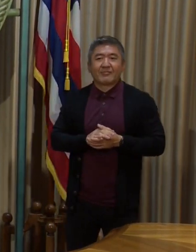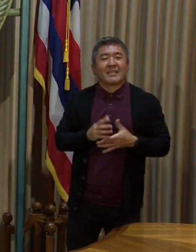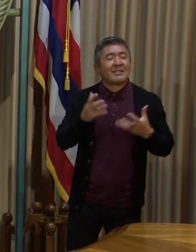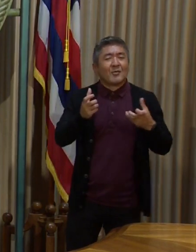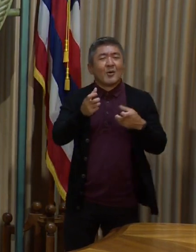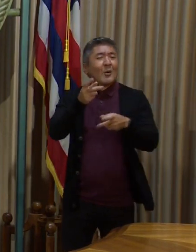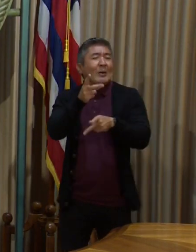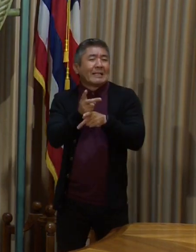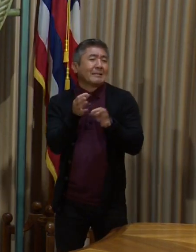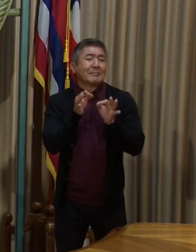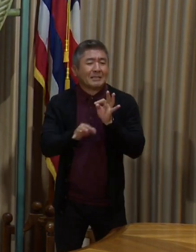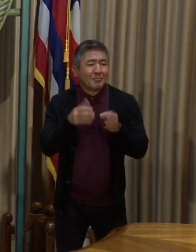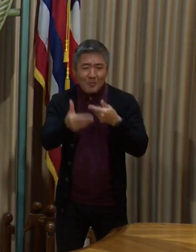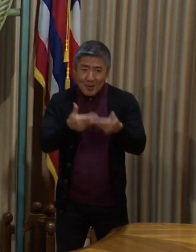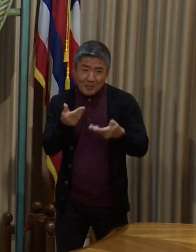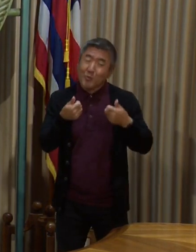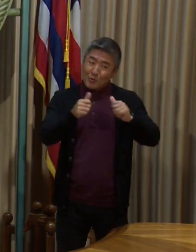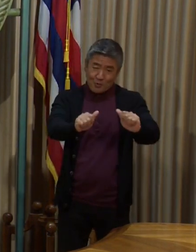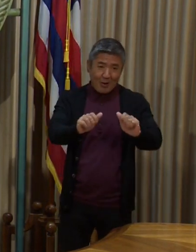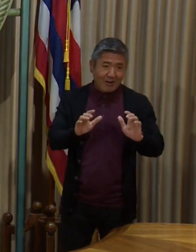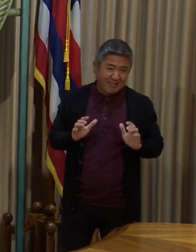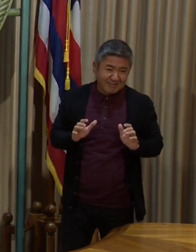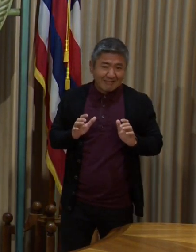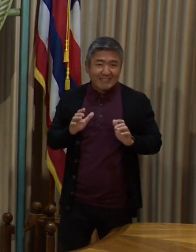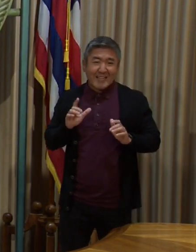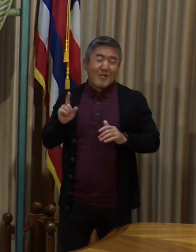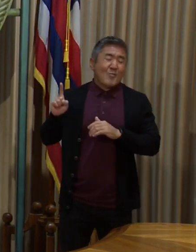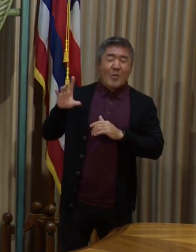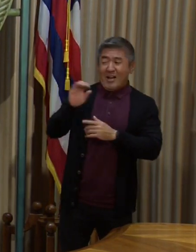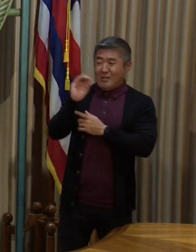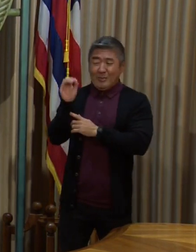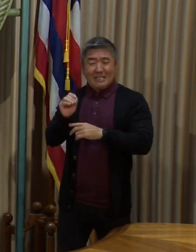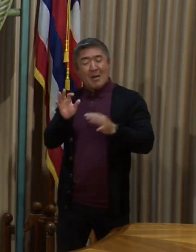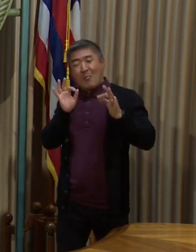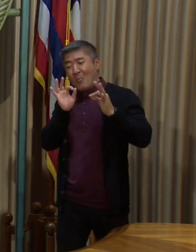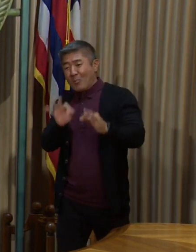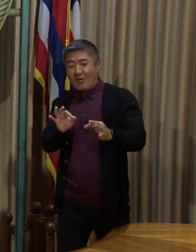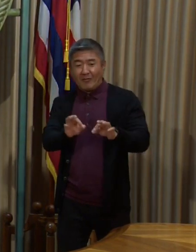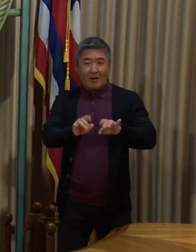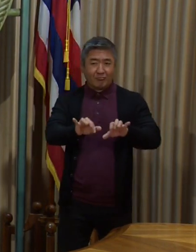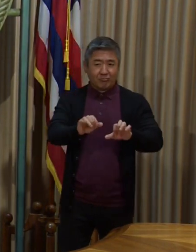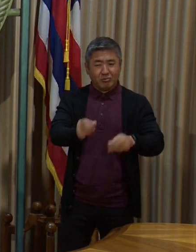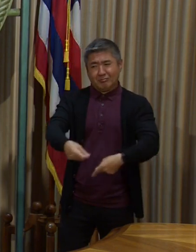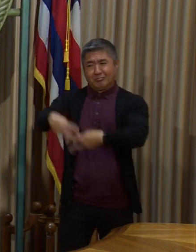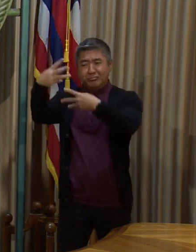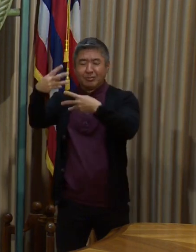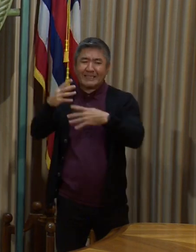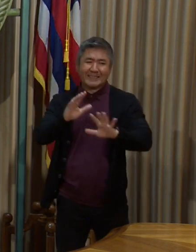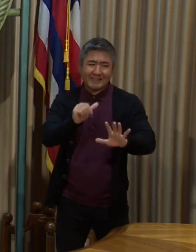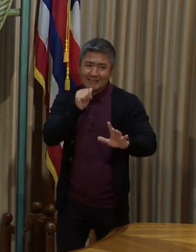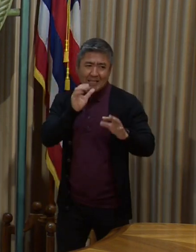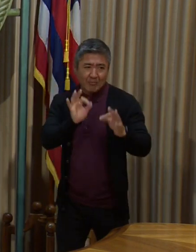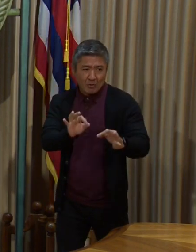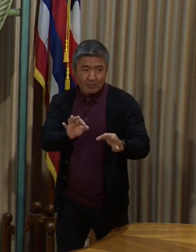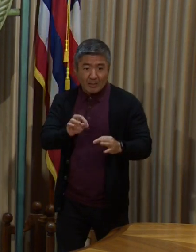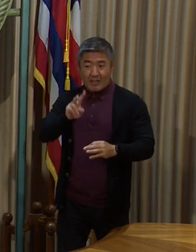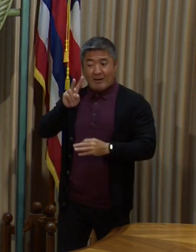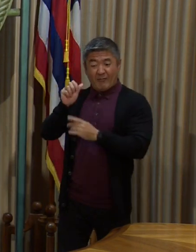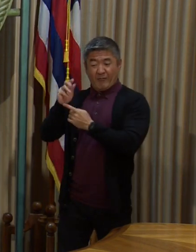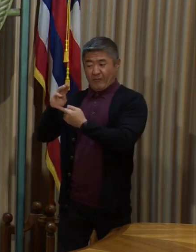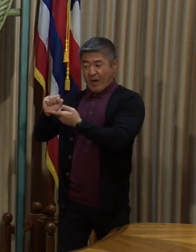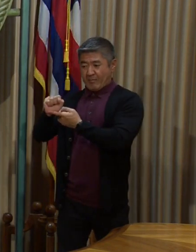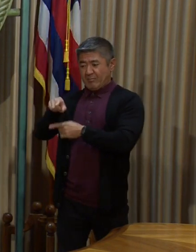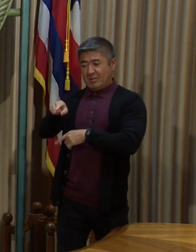straightforward and simple at first. We know we can't be 110% perfect. The VAMS is our system that